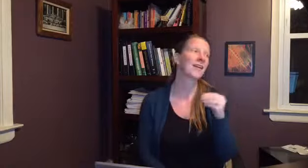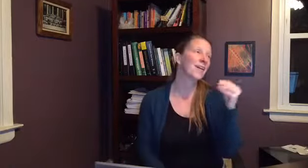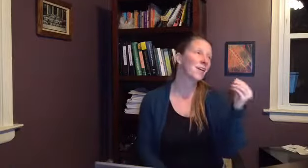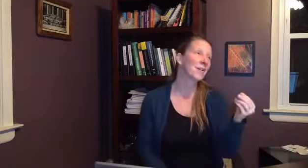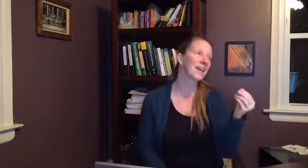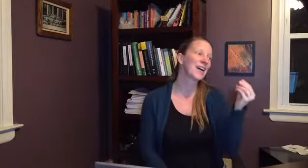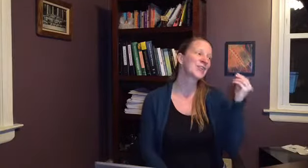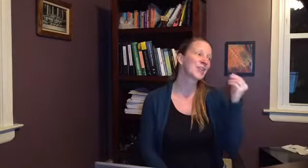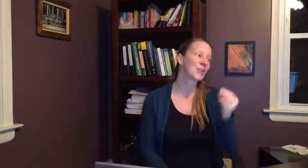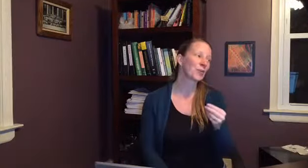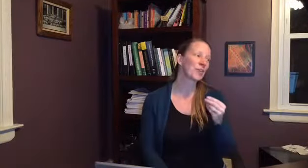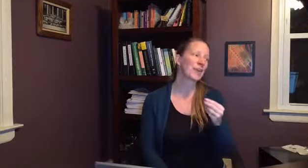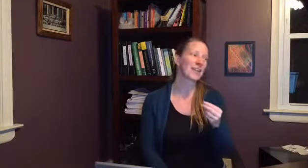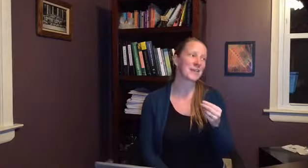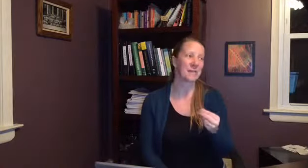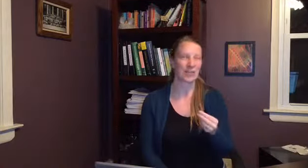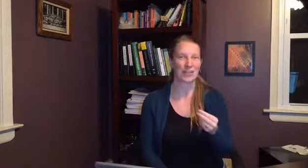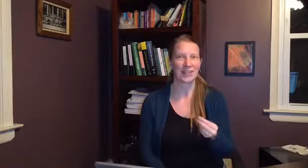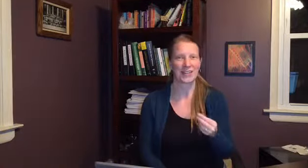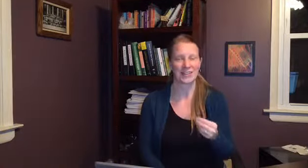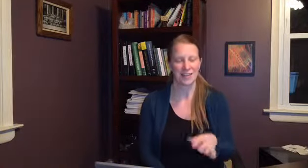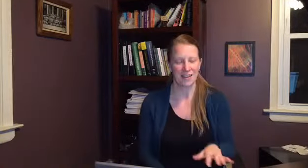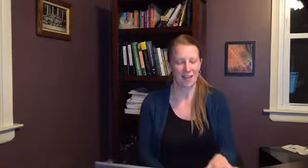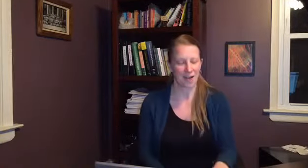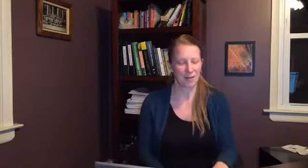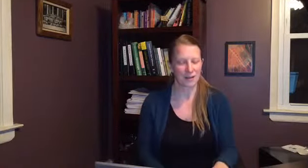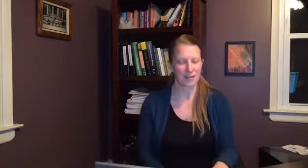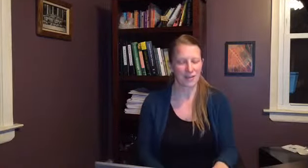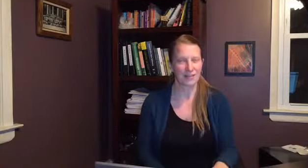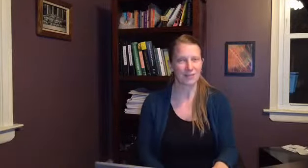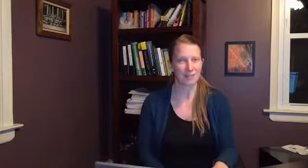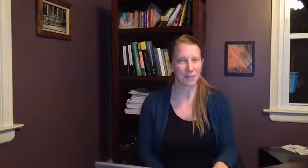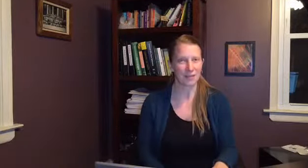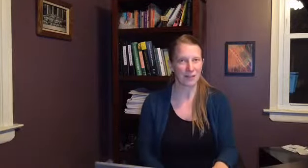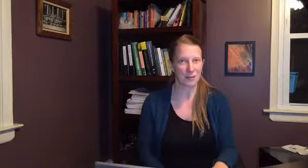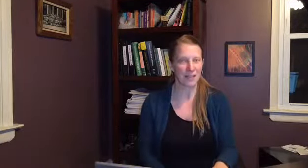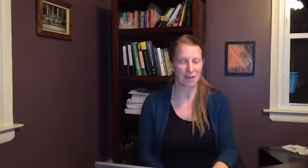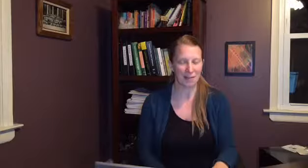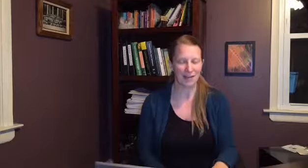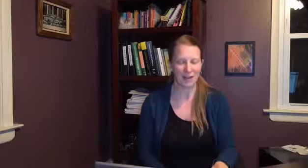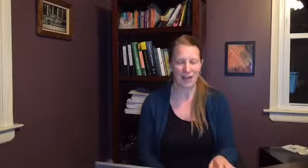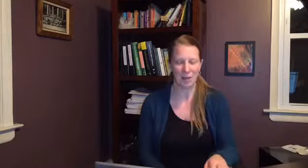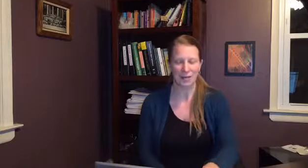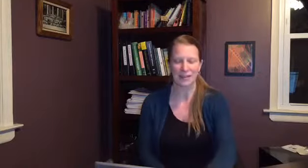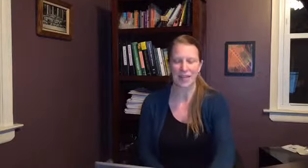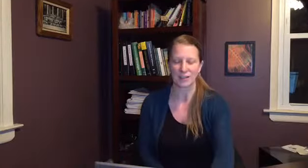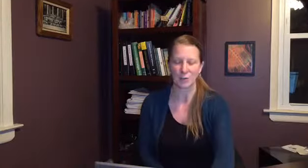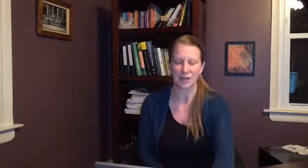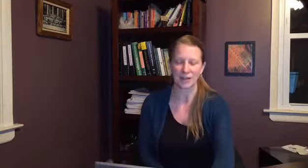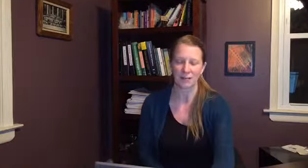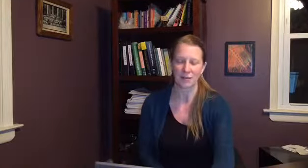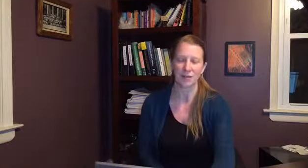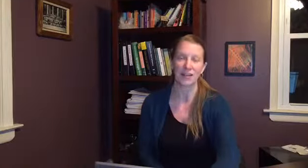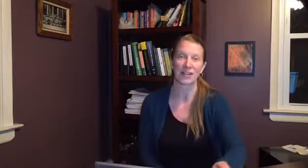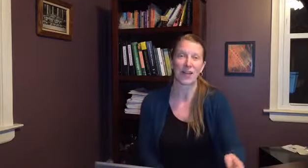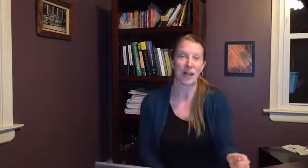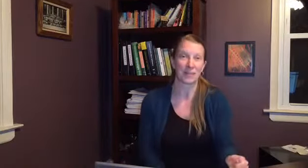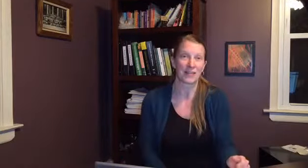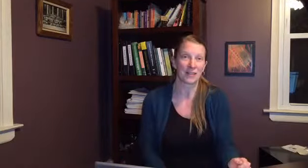oh my gosh i totally forgot to mention this um because that's typically what's happening i know that happened last week and i'm sure that that'll happen this